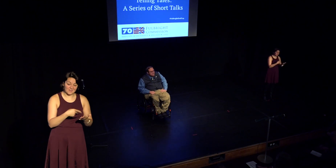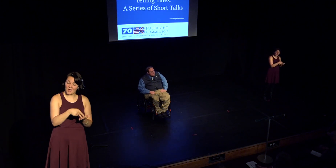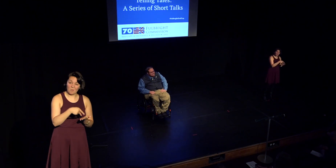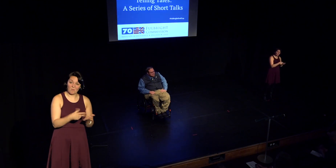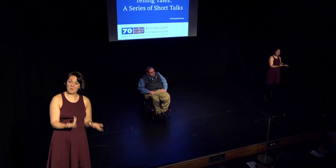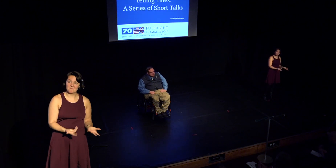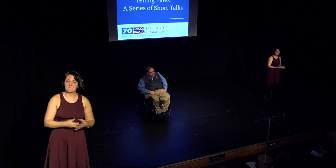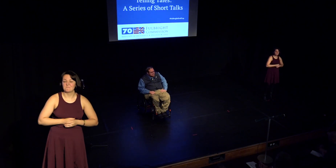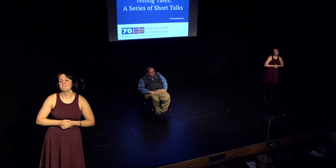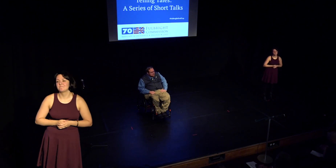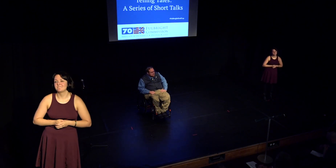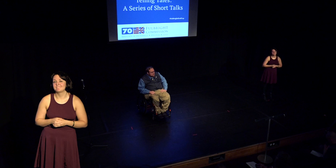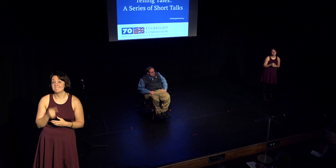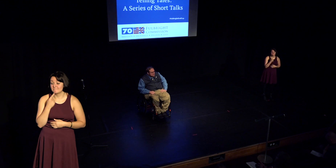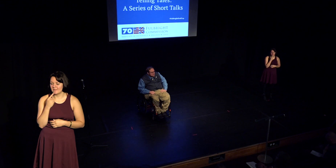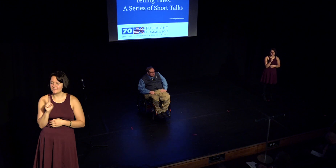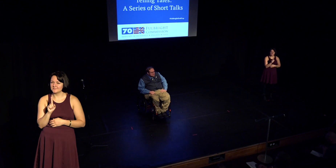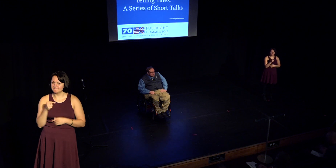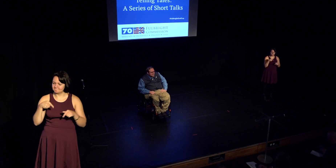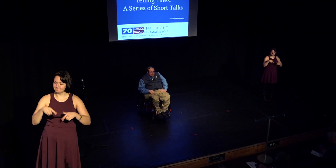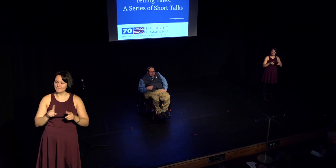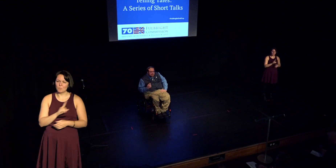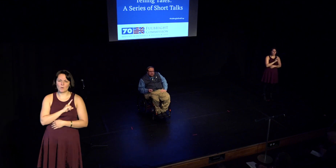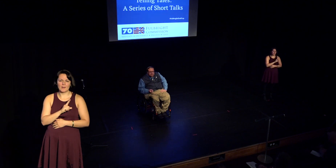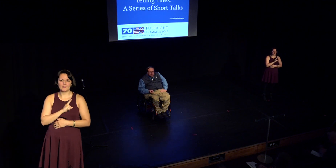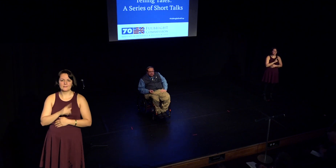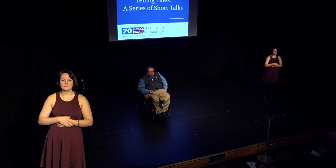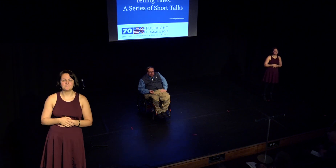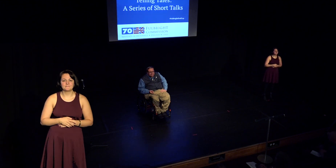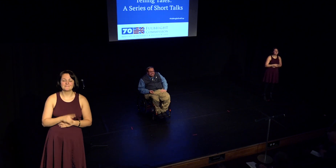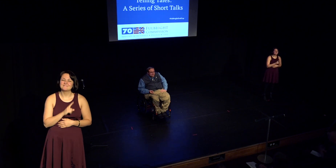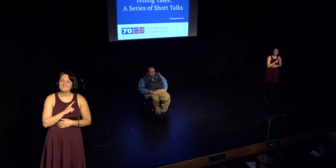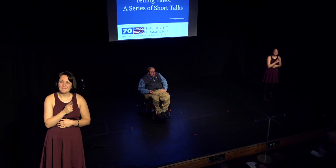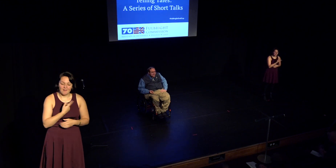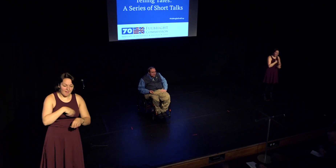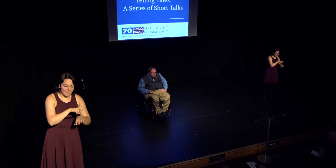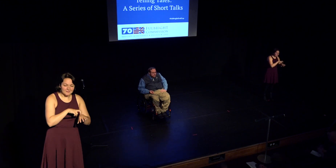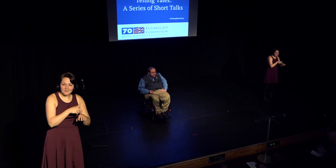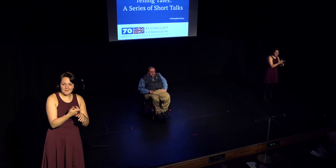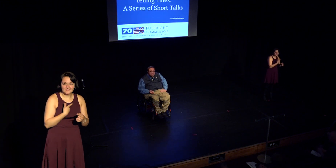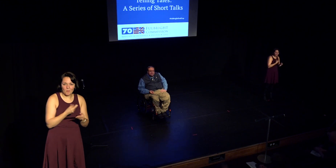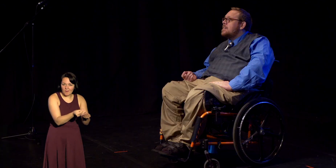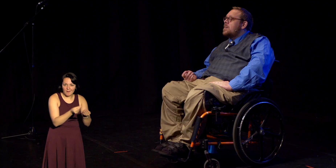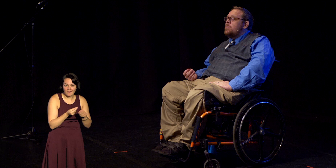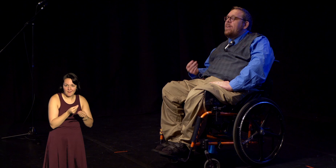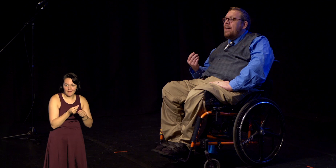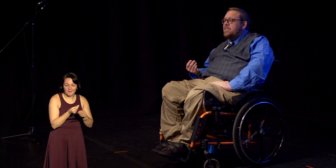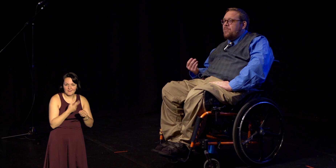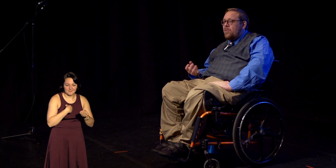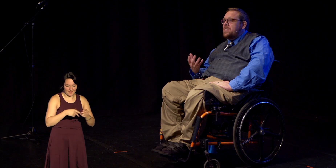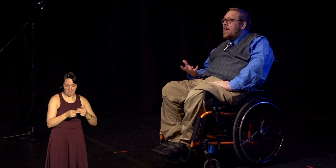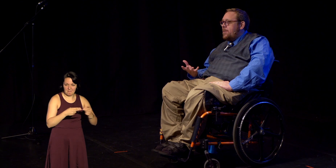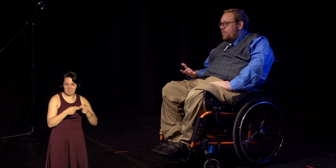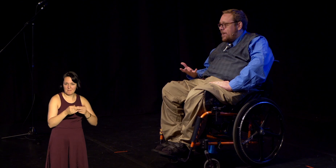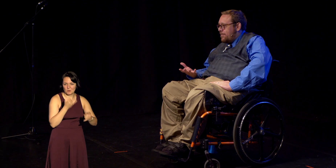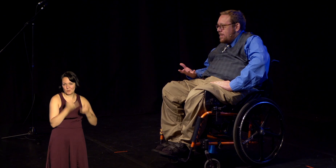I say this because, you know, doctors don't come into your room wanting to give you bad news, right? But we have